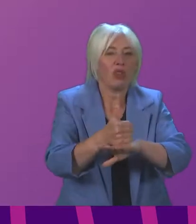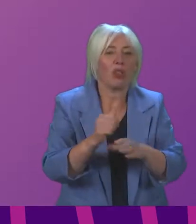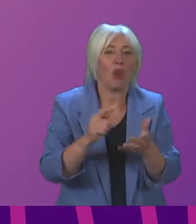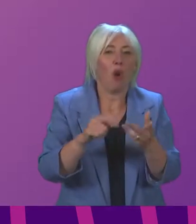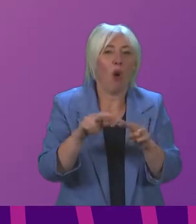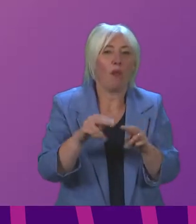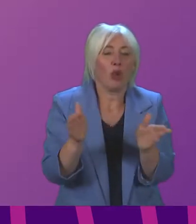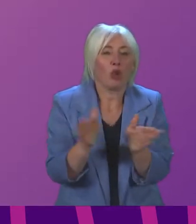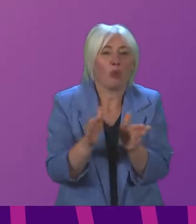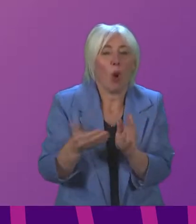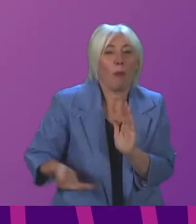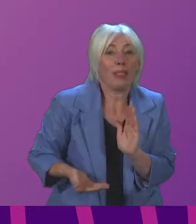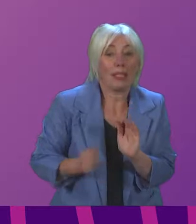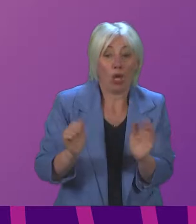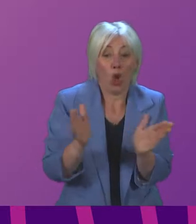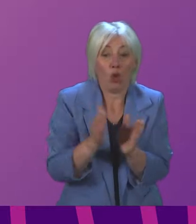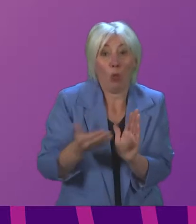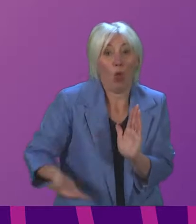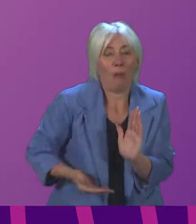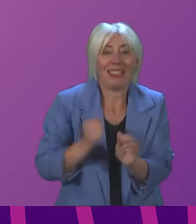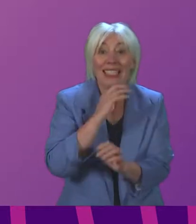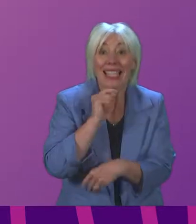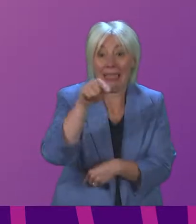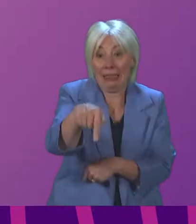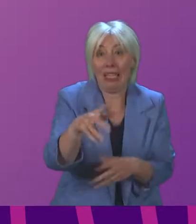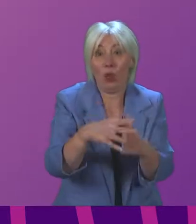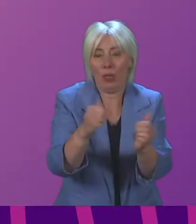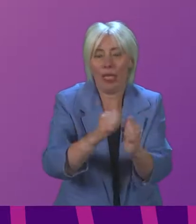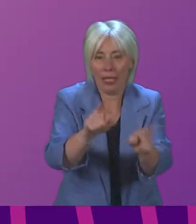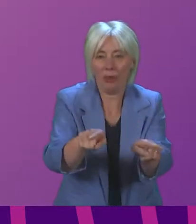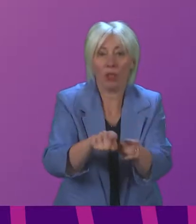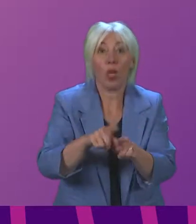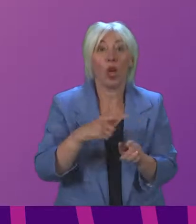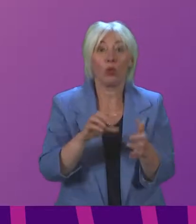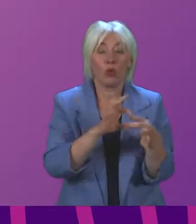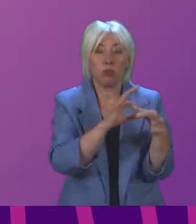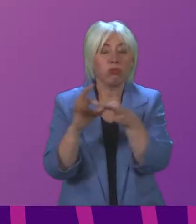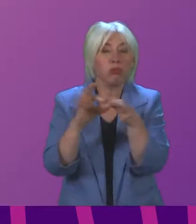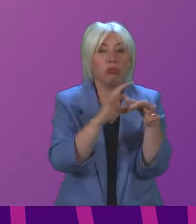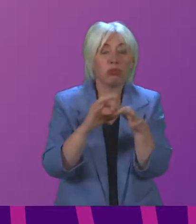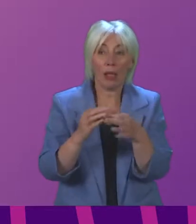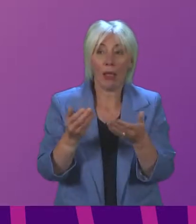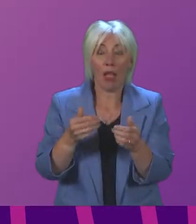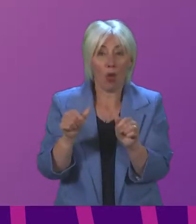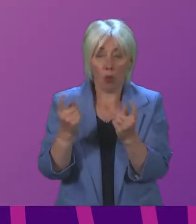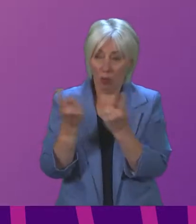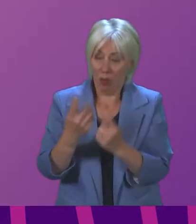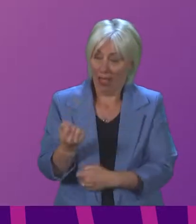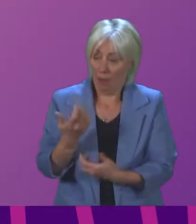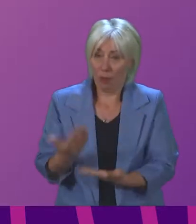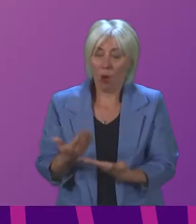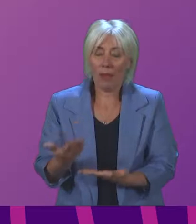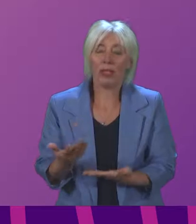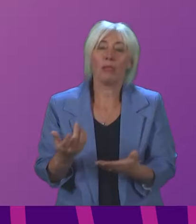Small Business Saturday this weekend, is very clear that to complement the existing measures that have been agreed by this Parliament